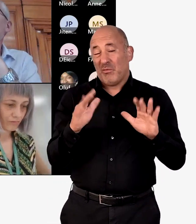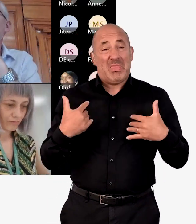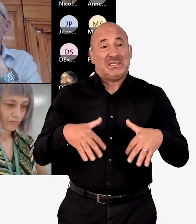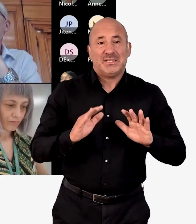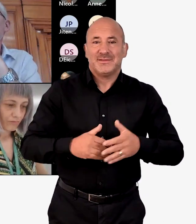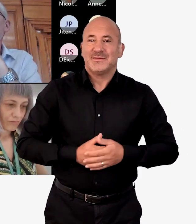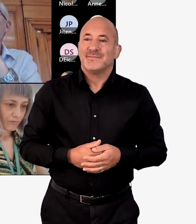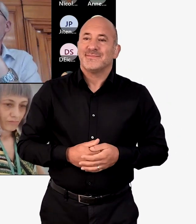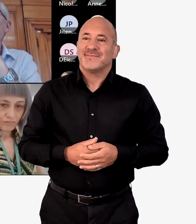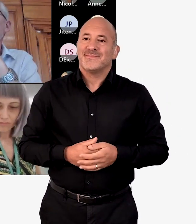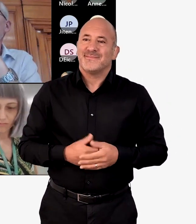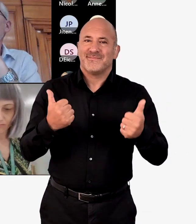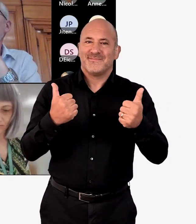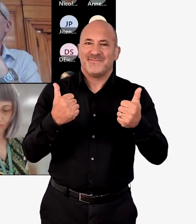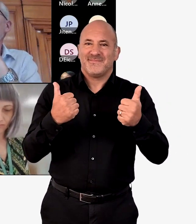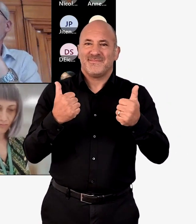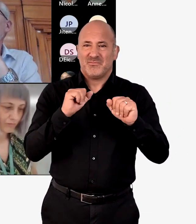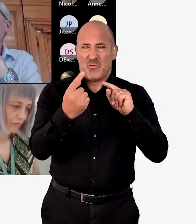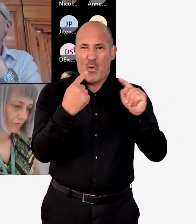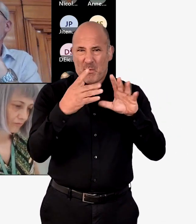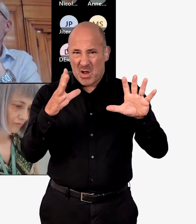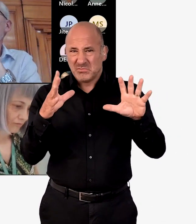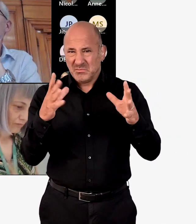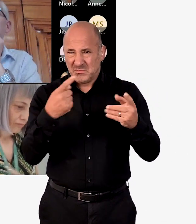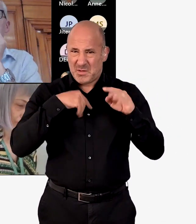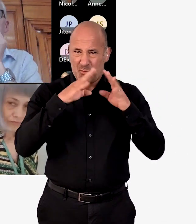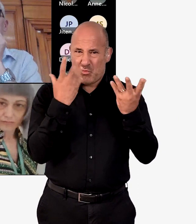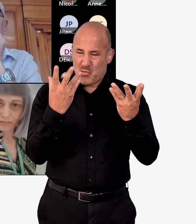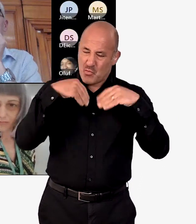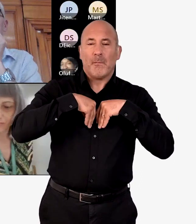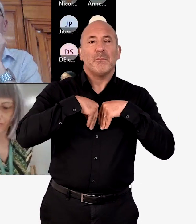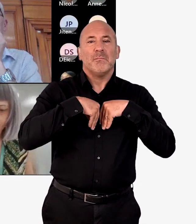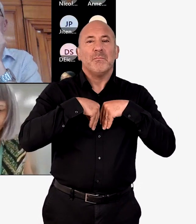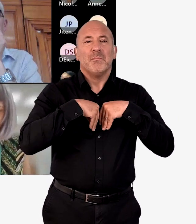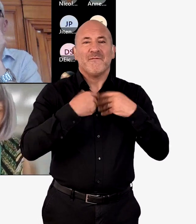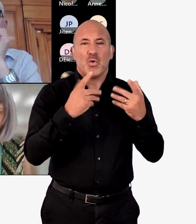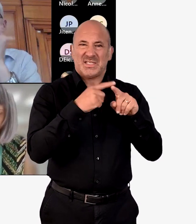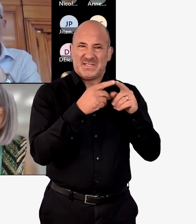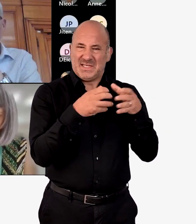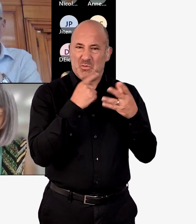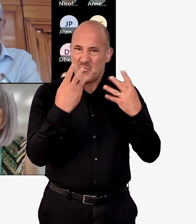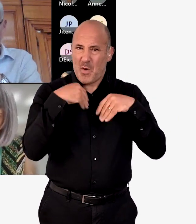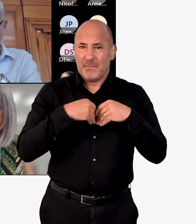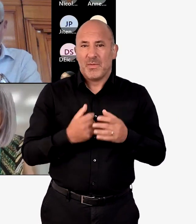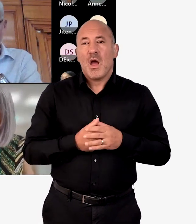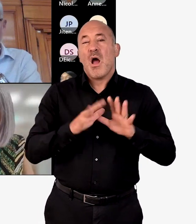reference that. Thank you. Thank you. And all of those comments will be taken on board by the executive team.